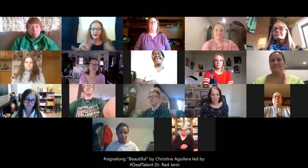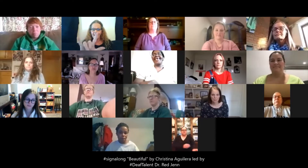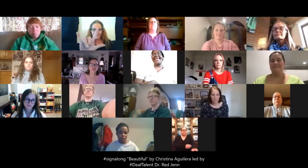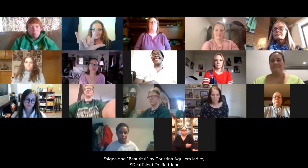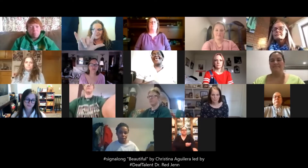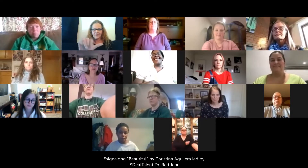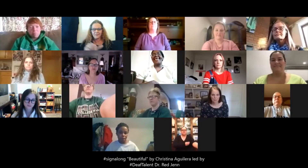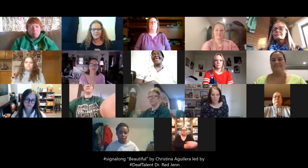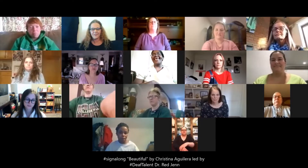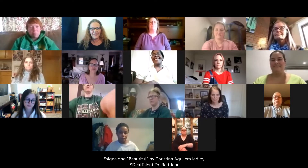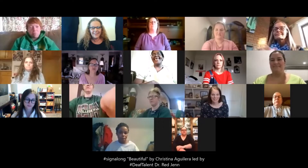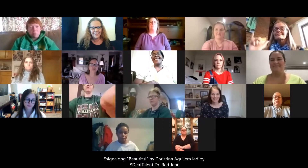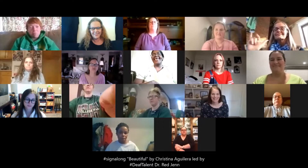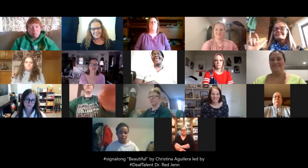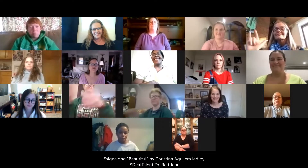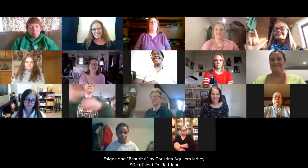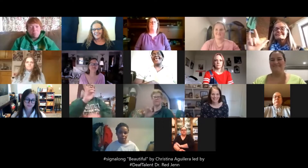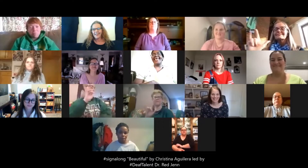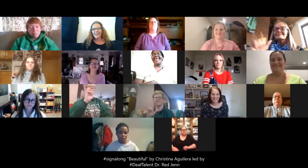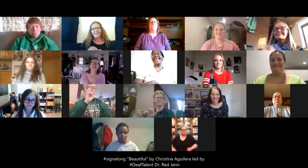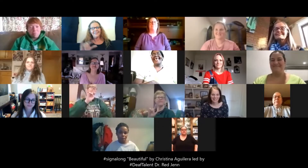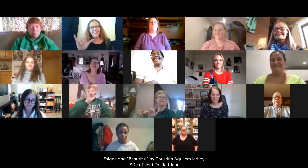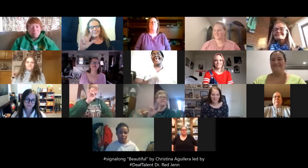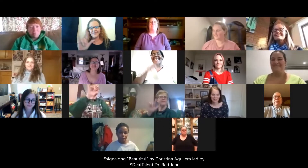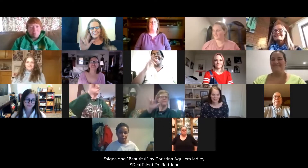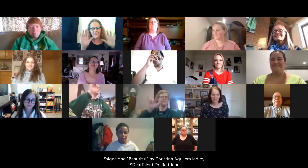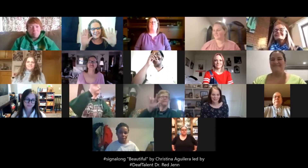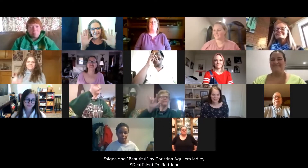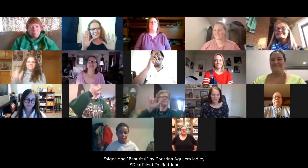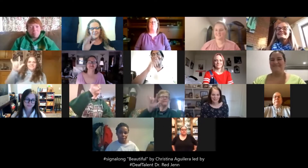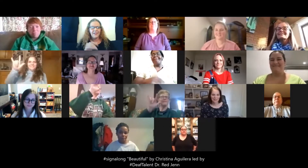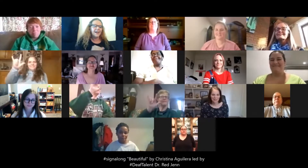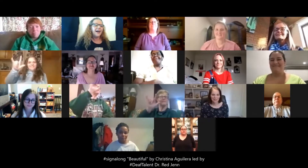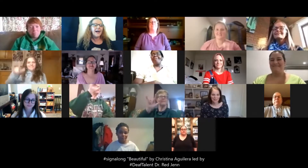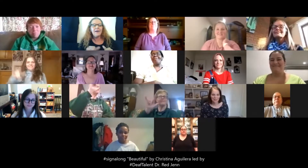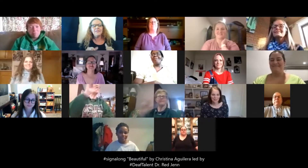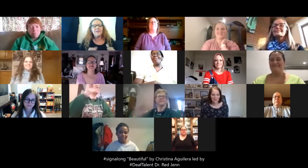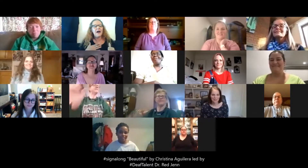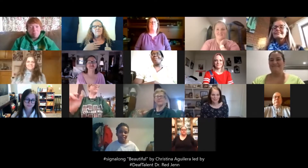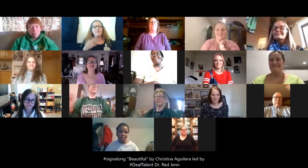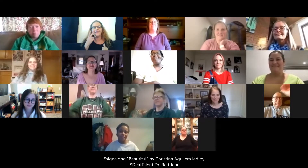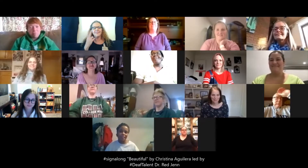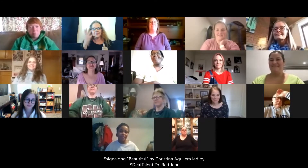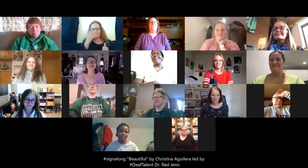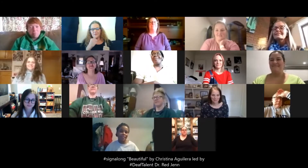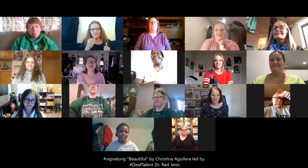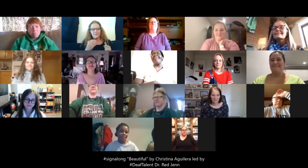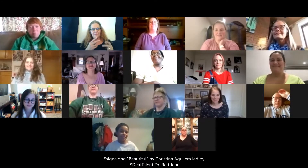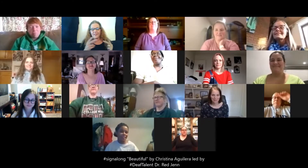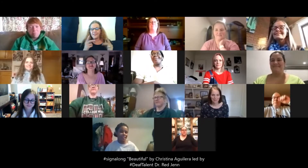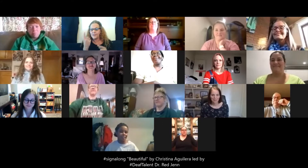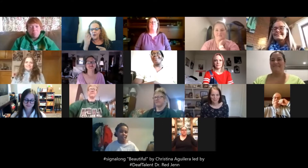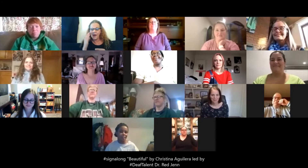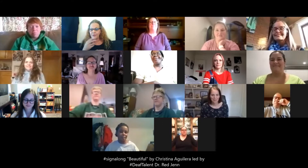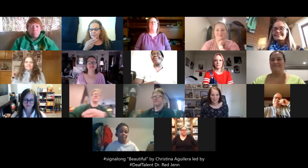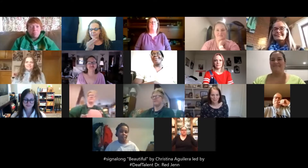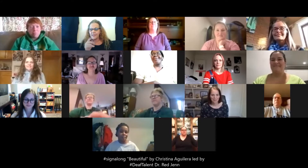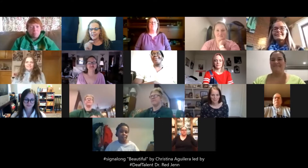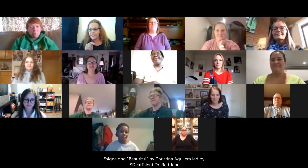I love you too, sweetie. You guys are so awesome. I'm so happy to see your beautiful face. You know, I always give a hint